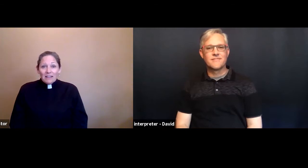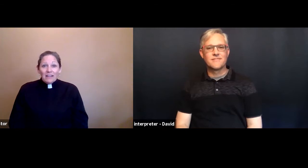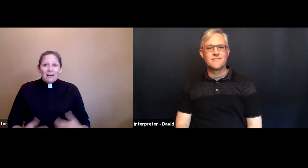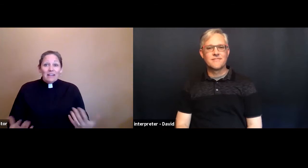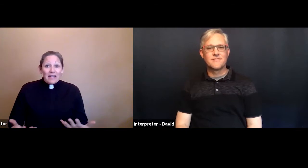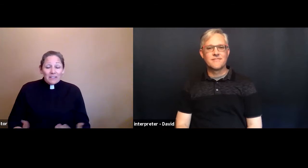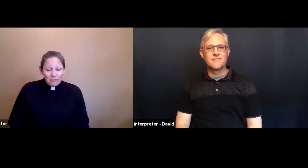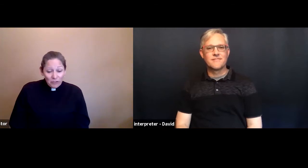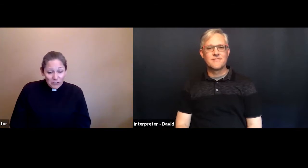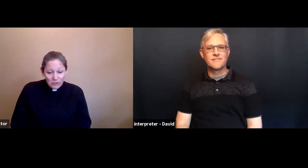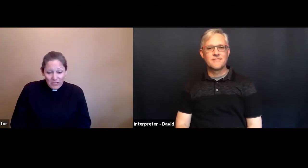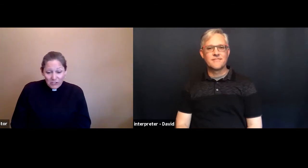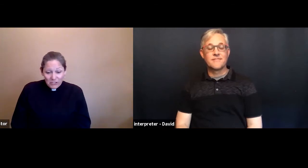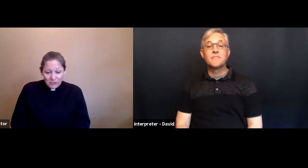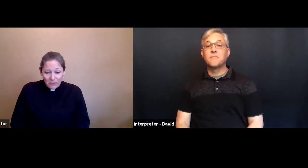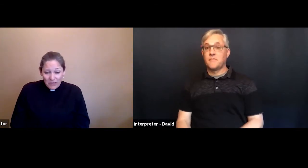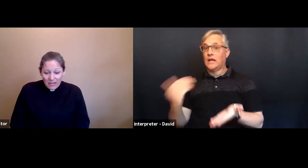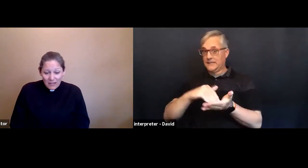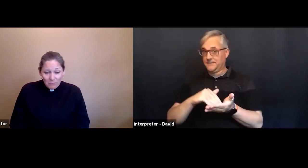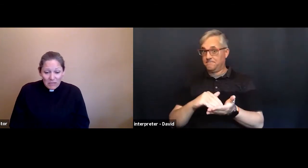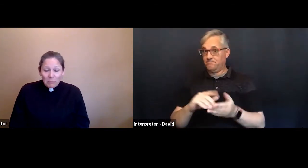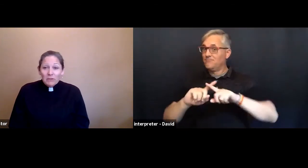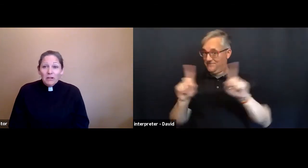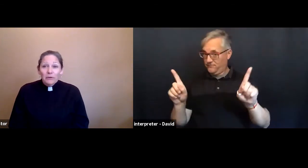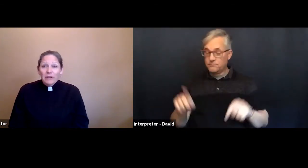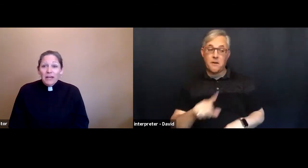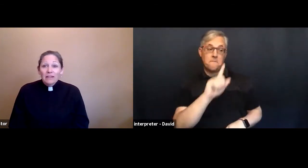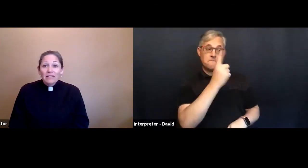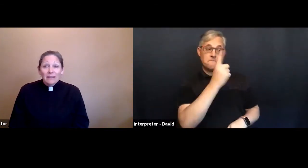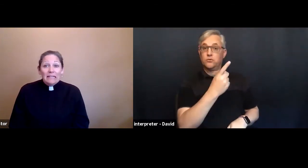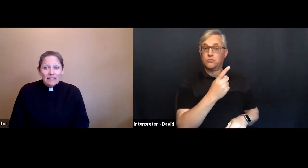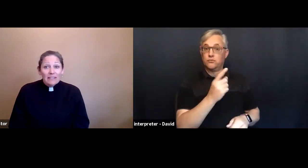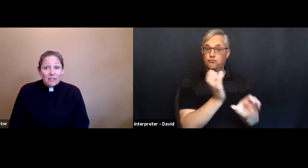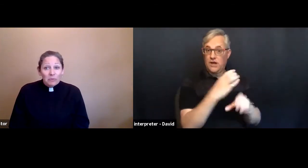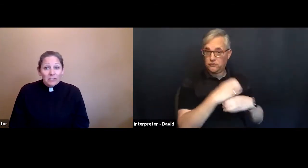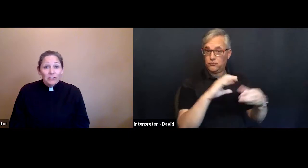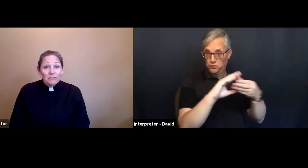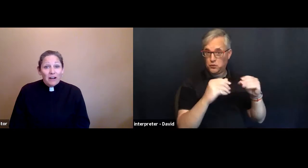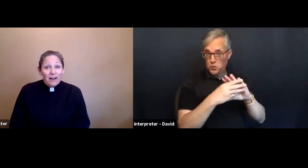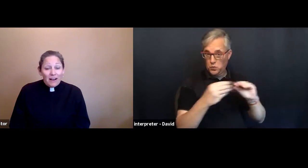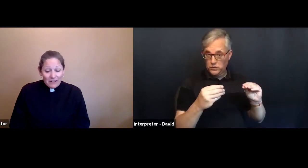And again, in the first creation story, people are created in the image of God.